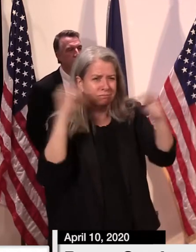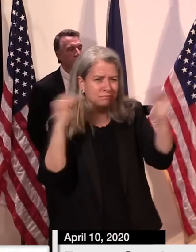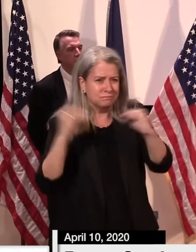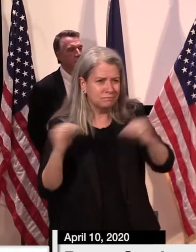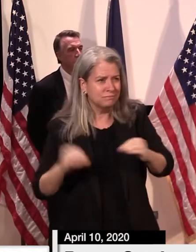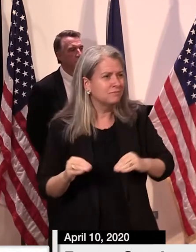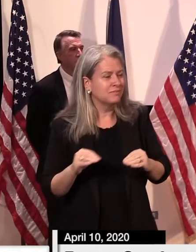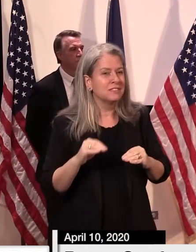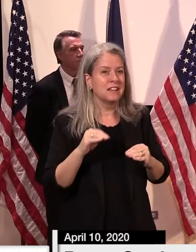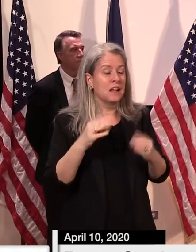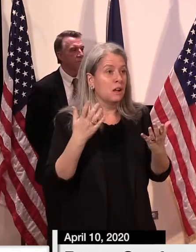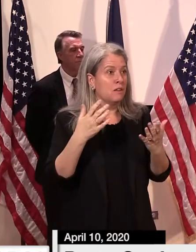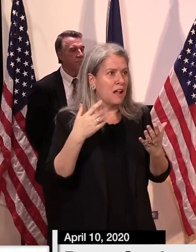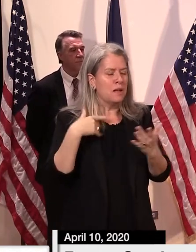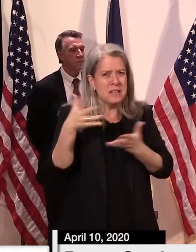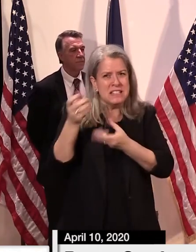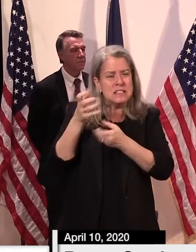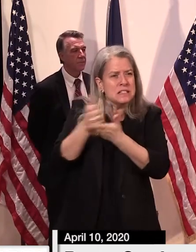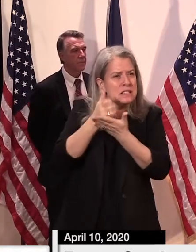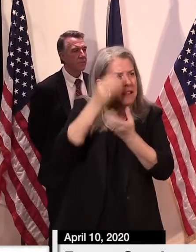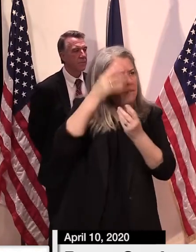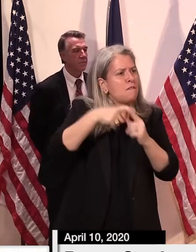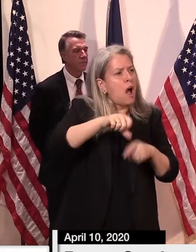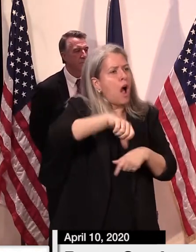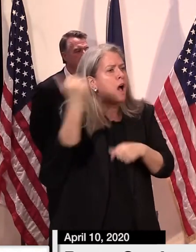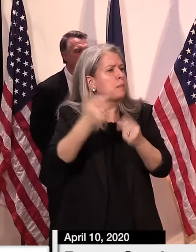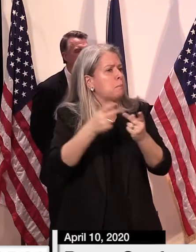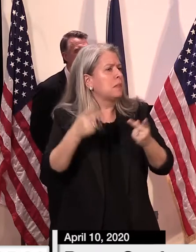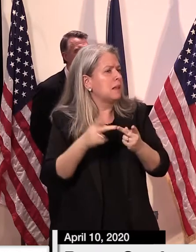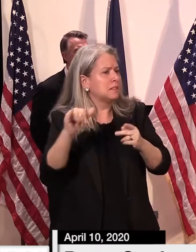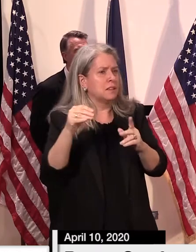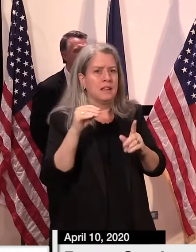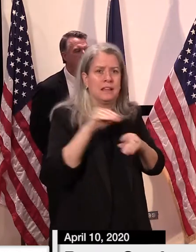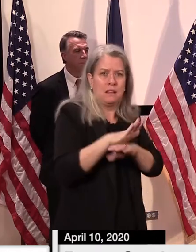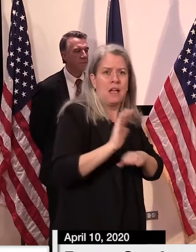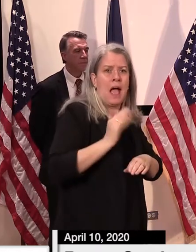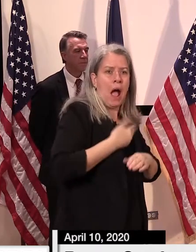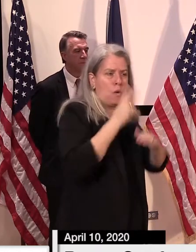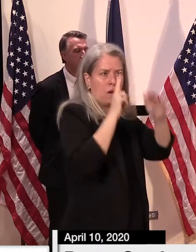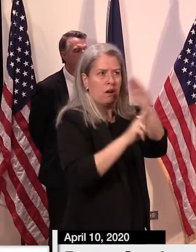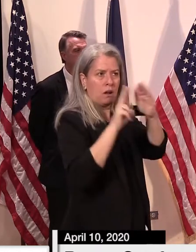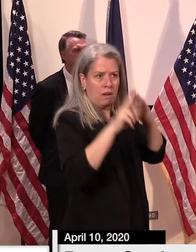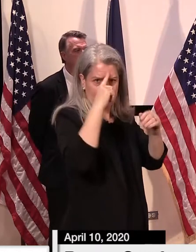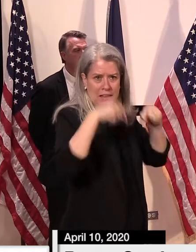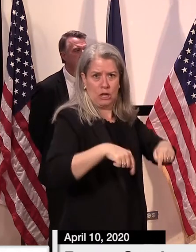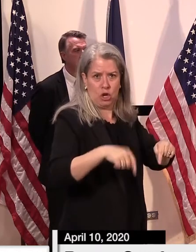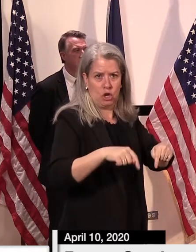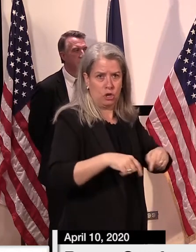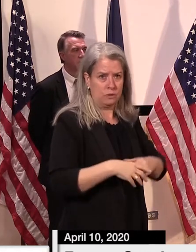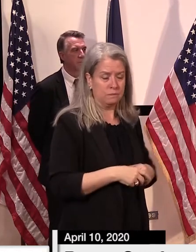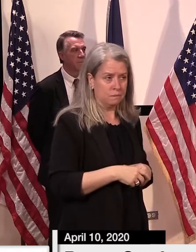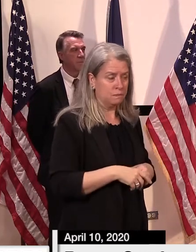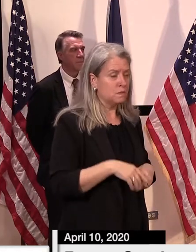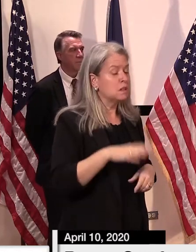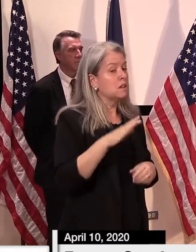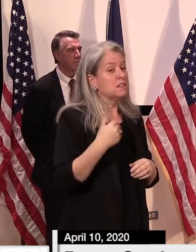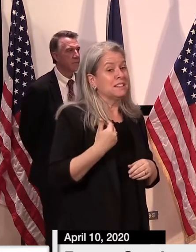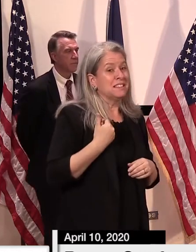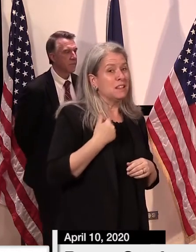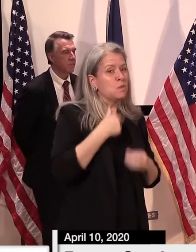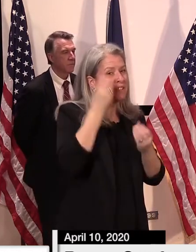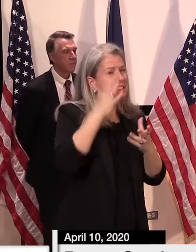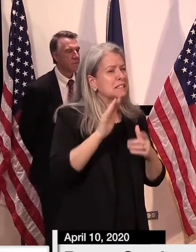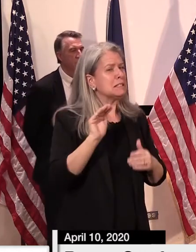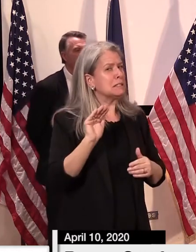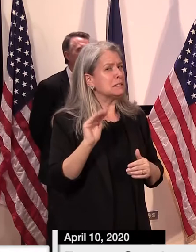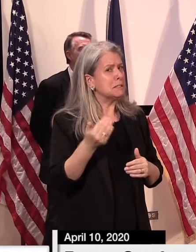to be refined over the days ahead. Last Thursday, we indicated that our early analysis pointed